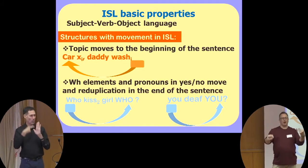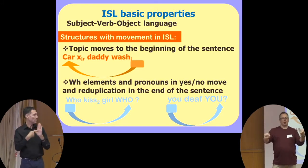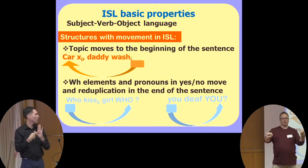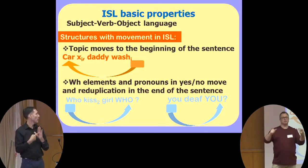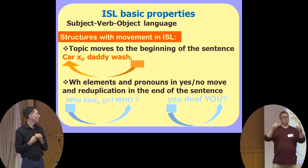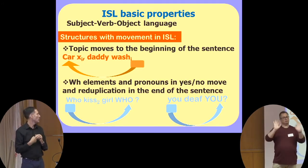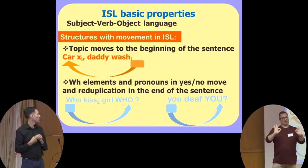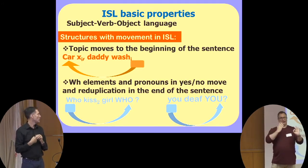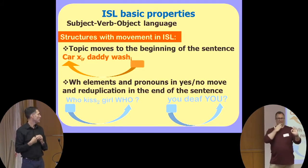car, daddy, wash.